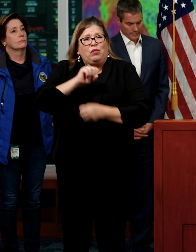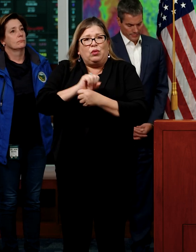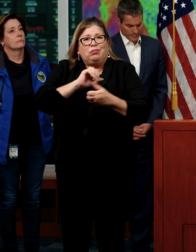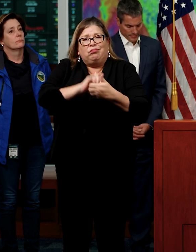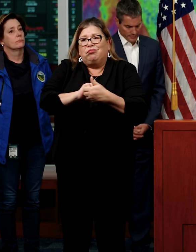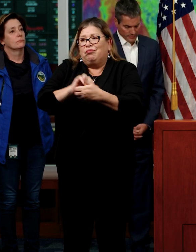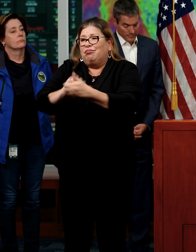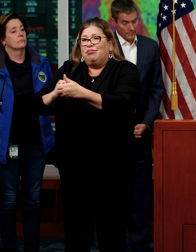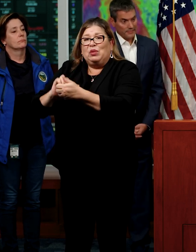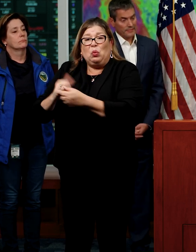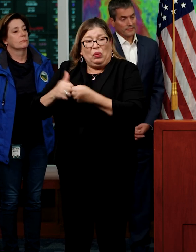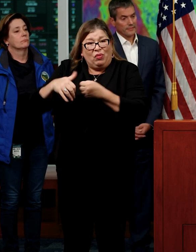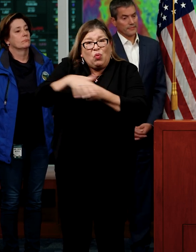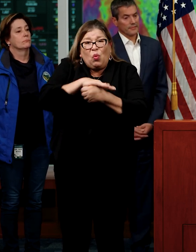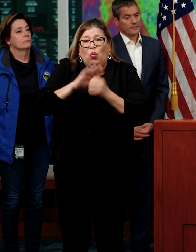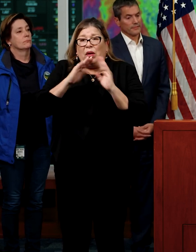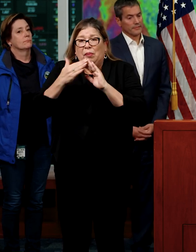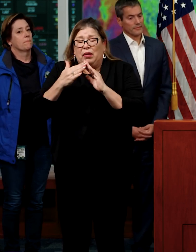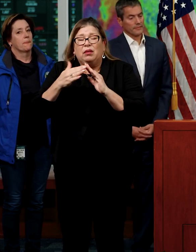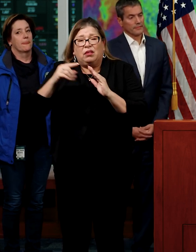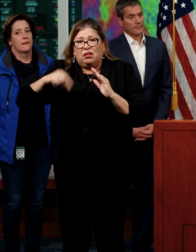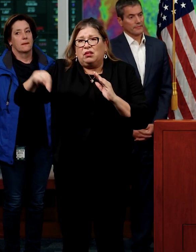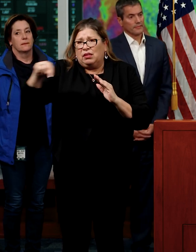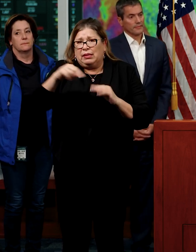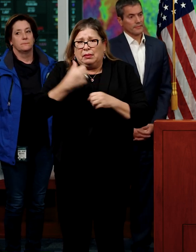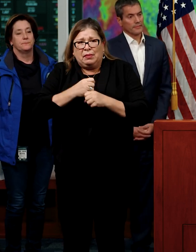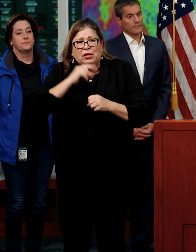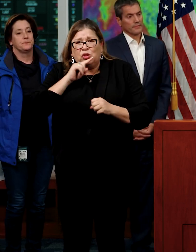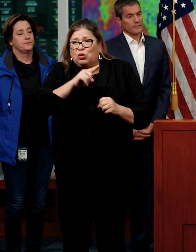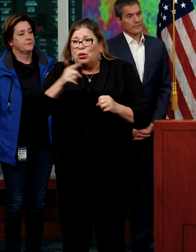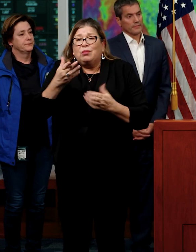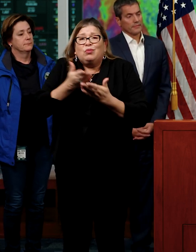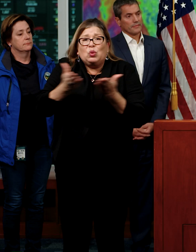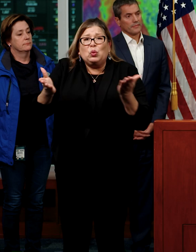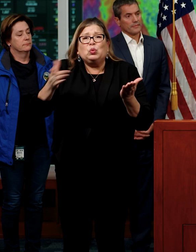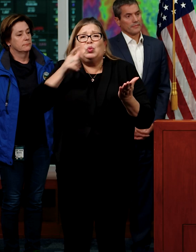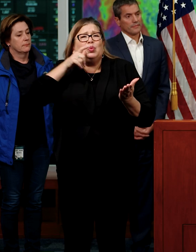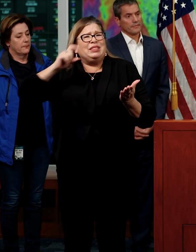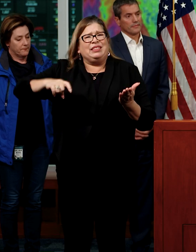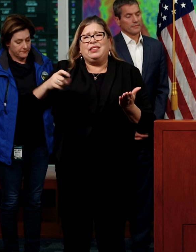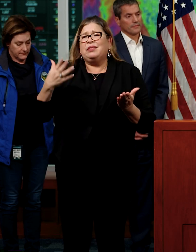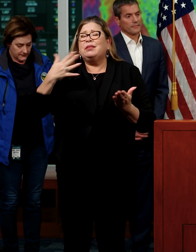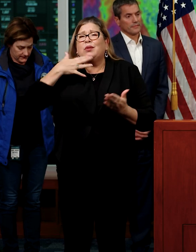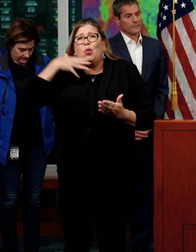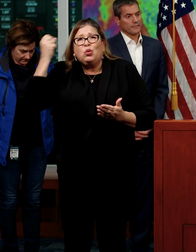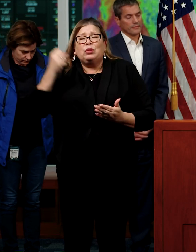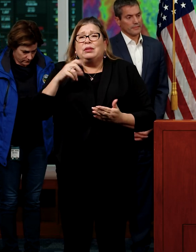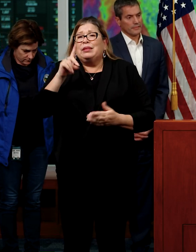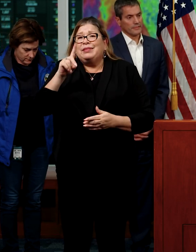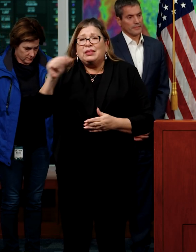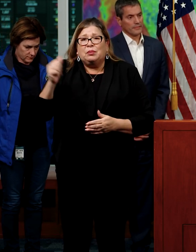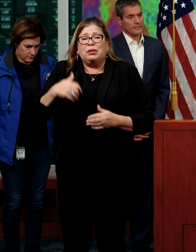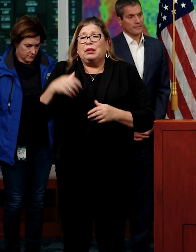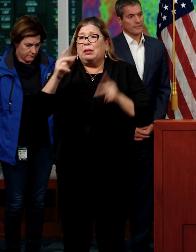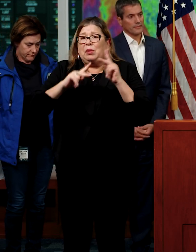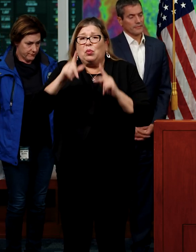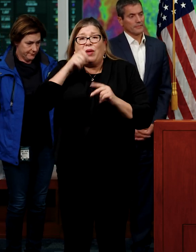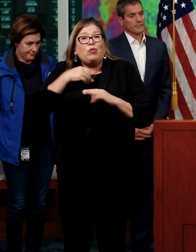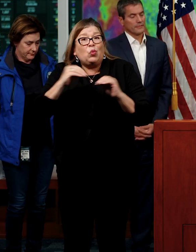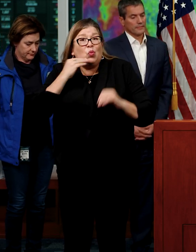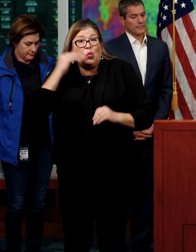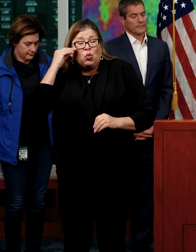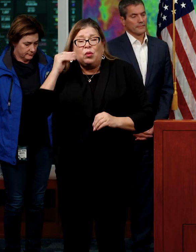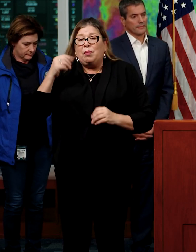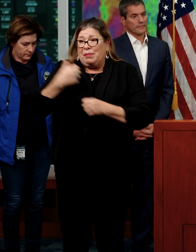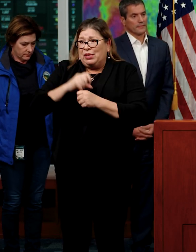community partners to ensure that those most in need, individuals with disabilities, older individuals, and unsheltered individuals are engaged and have